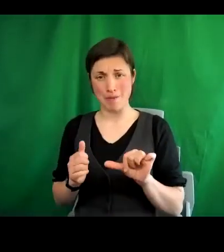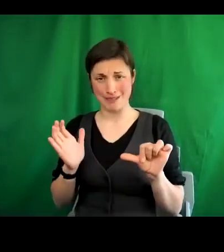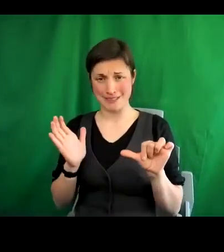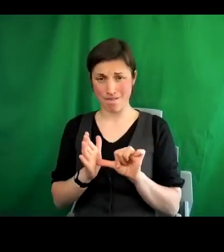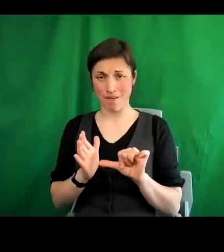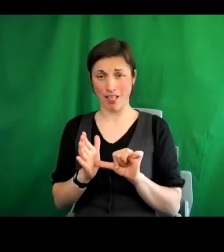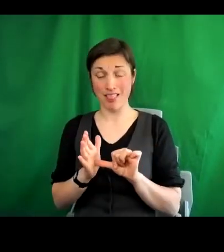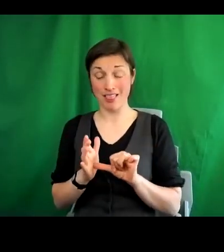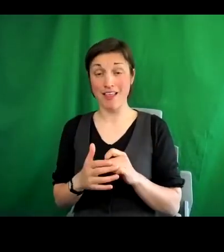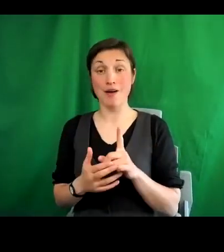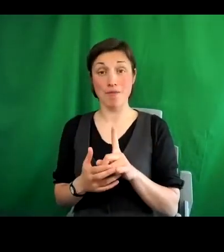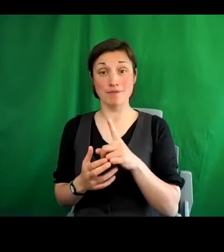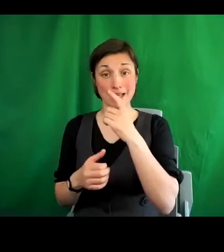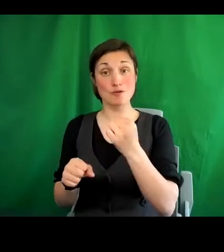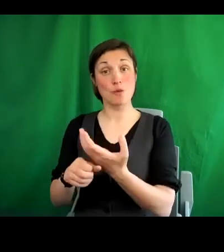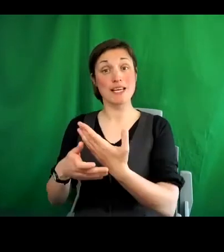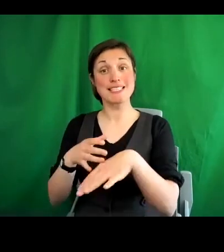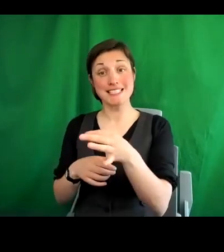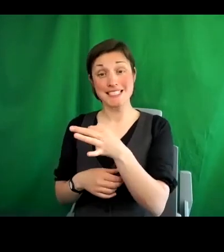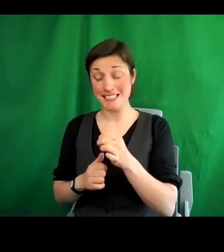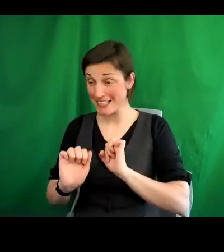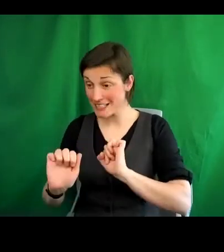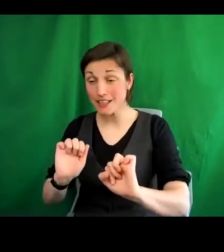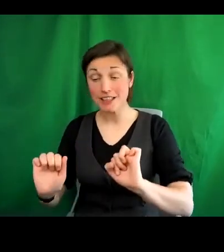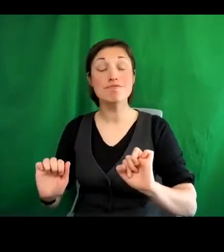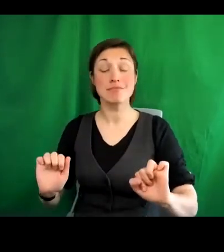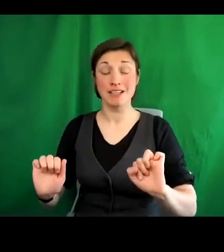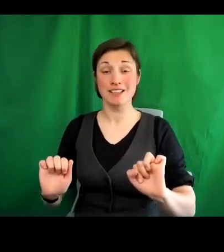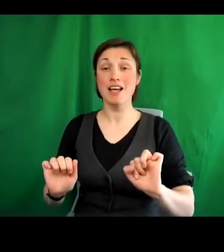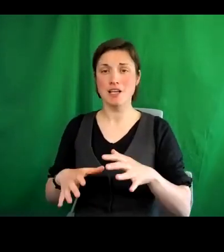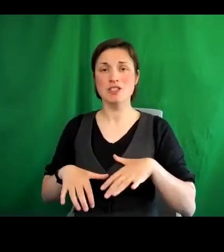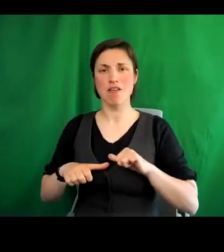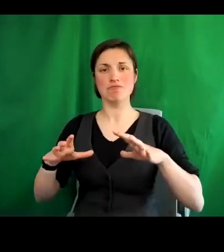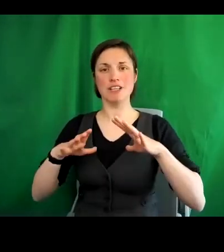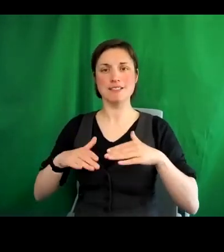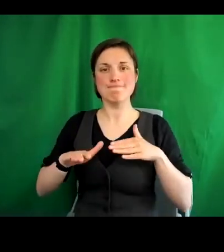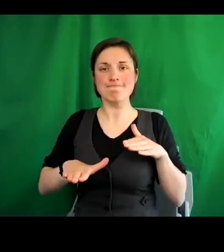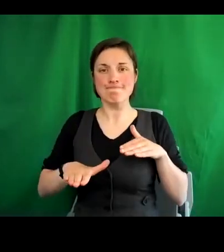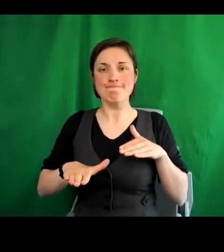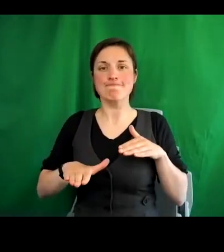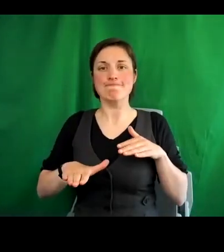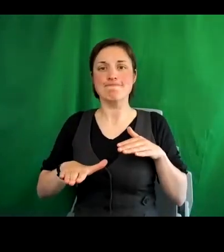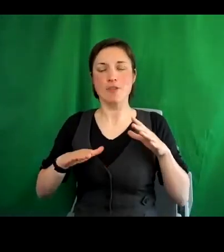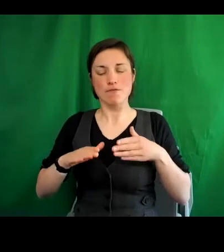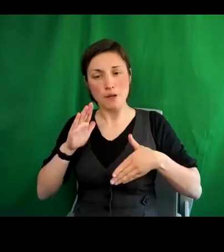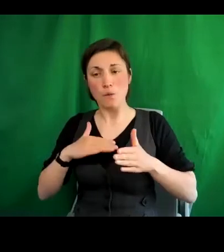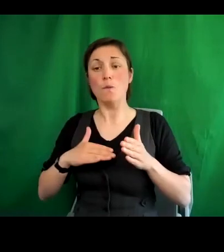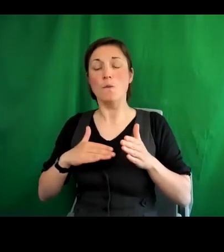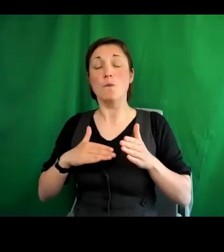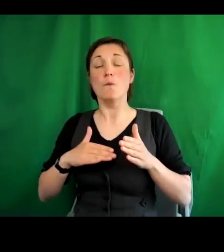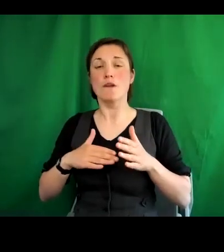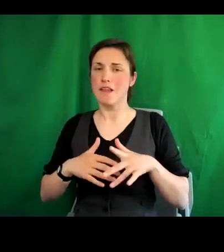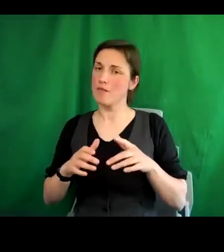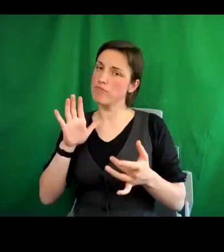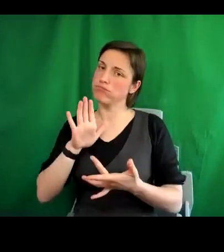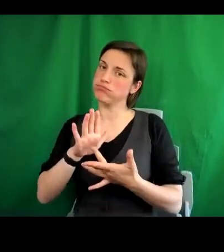But if you can do it in your city and begin the work there and get on the front foot, that's a very, very important contribution.